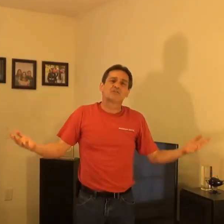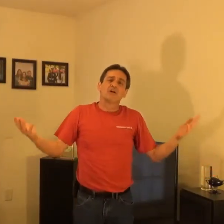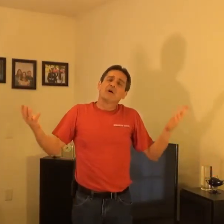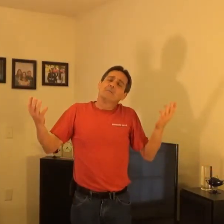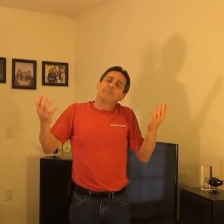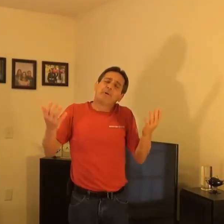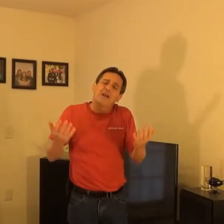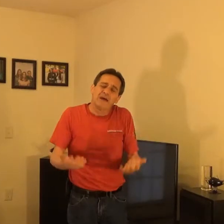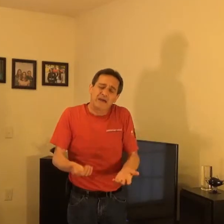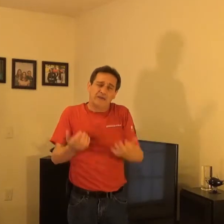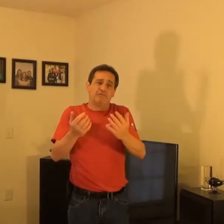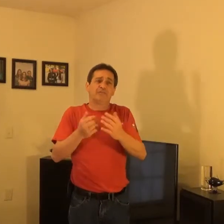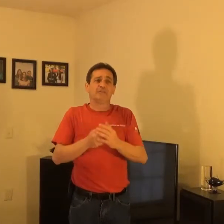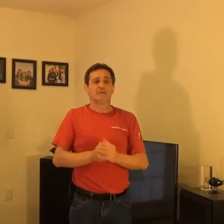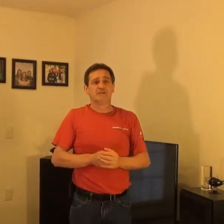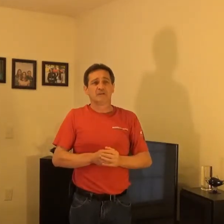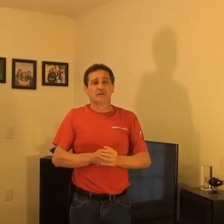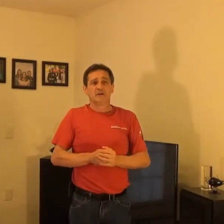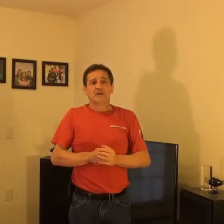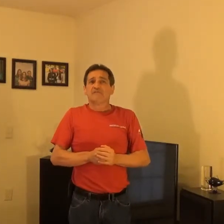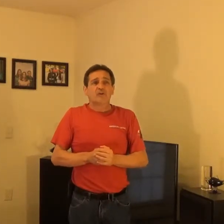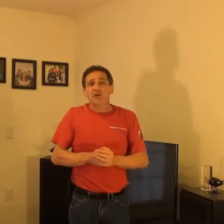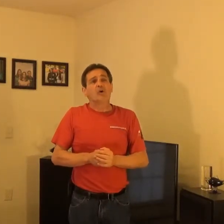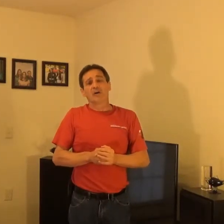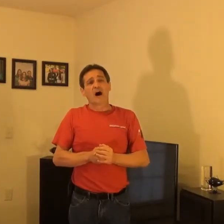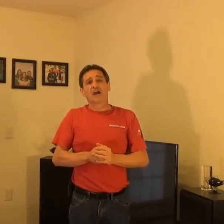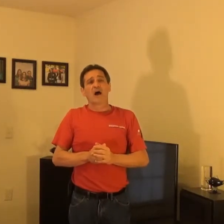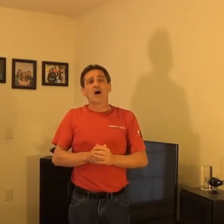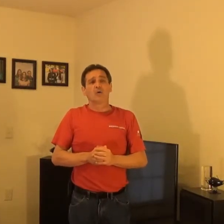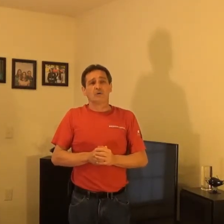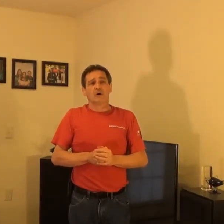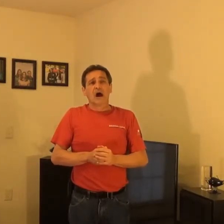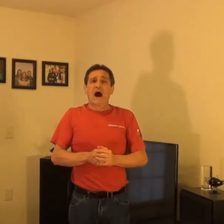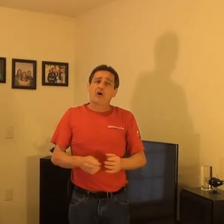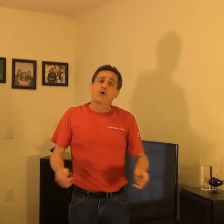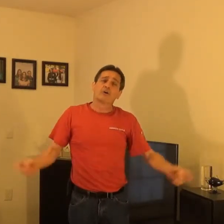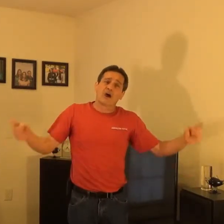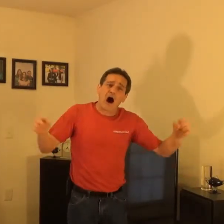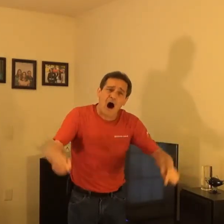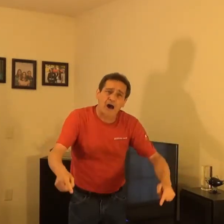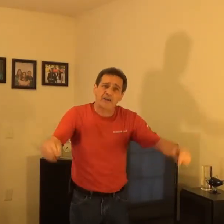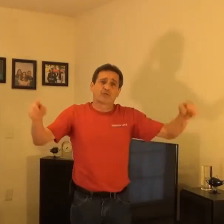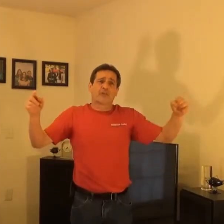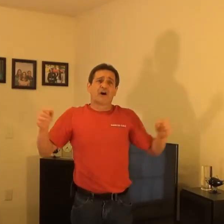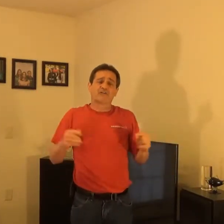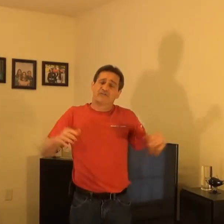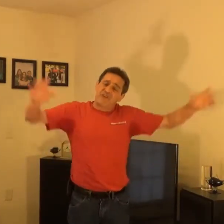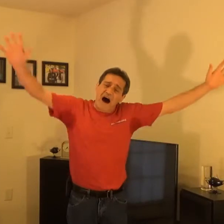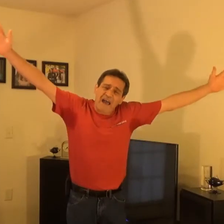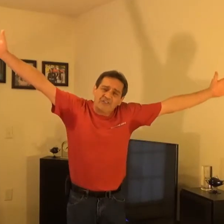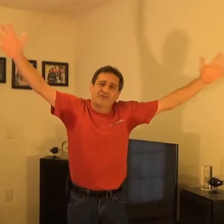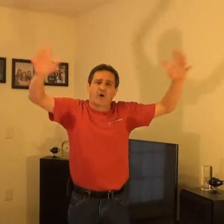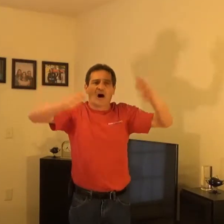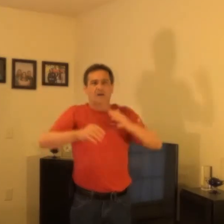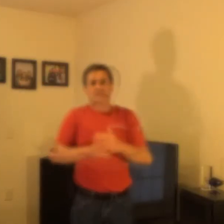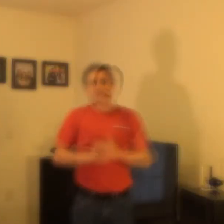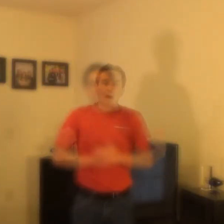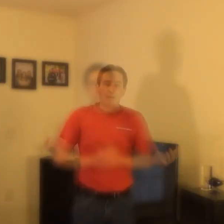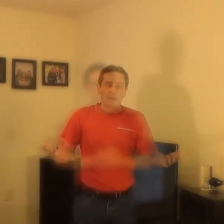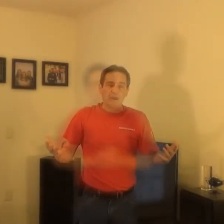Just believe. For you are not alone. Our only God is with us and fights for us. I begin